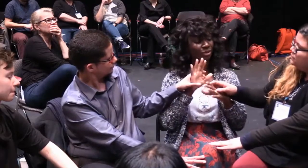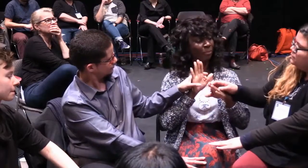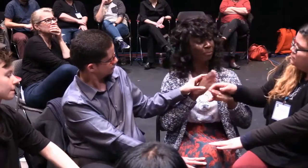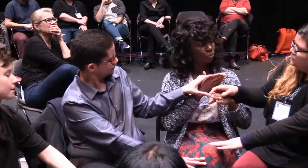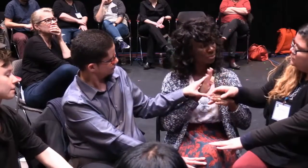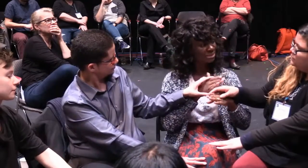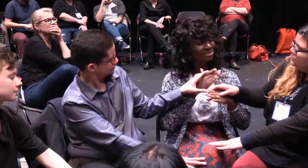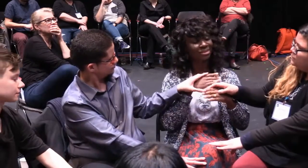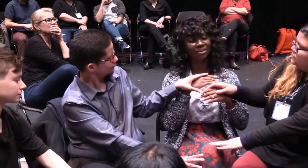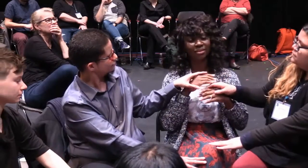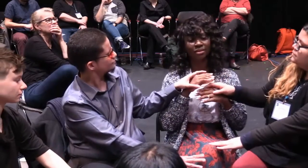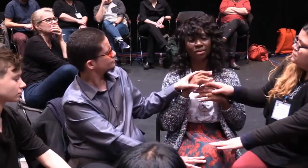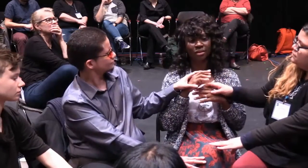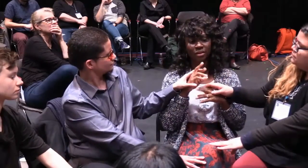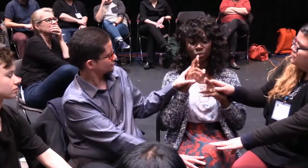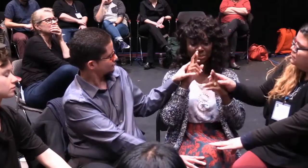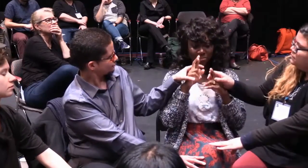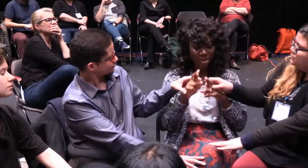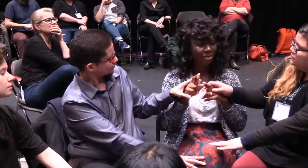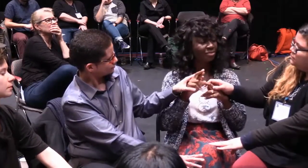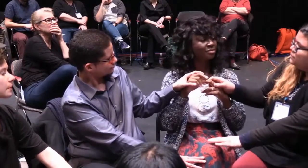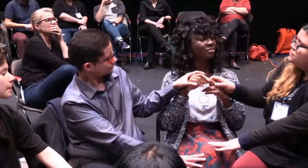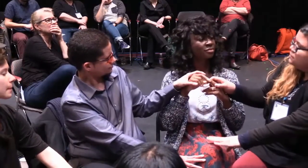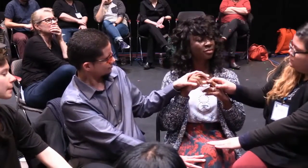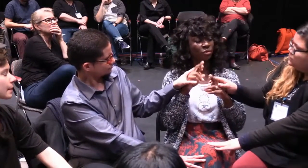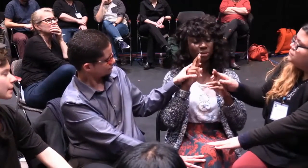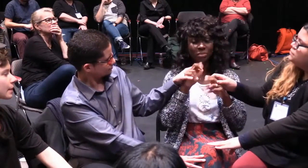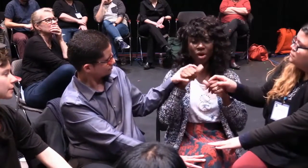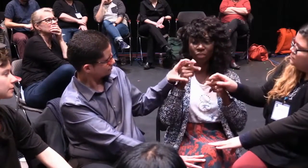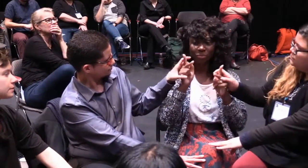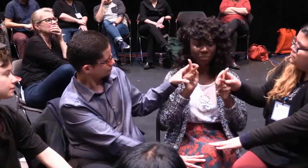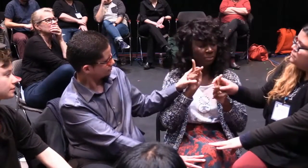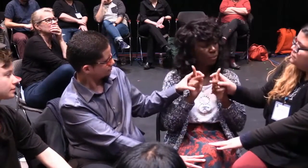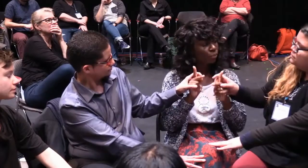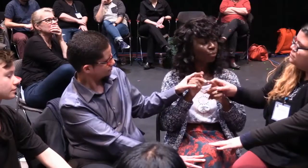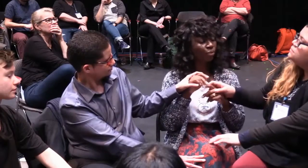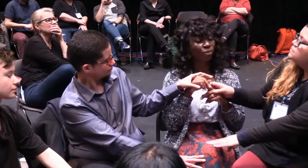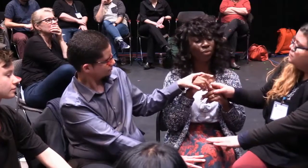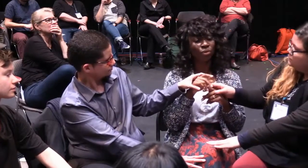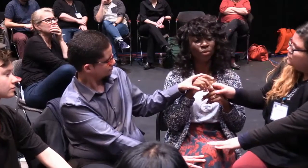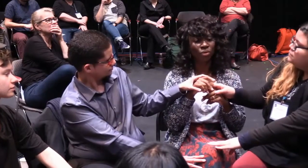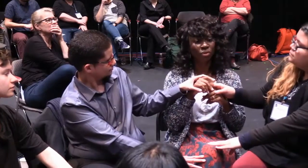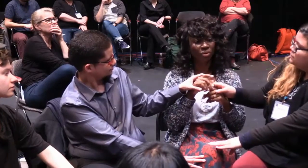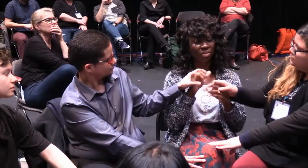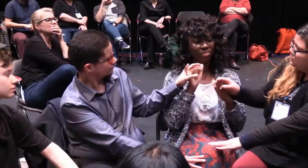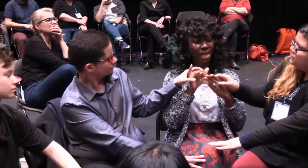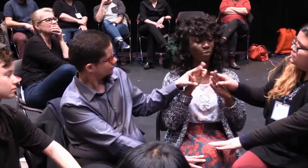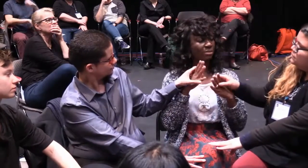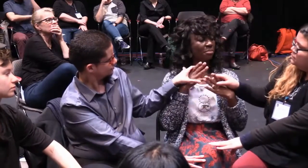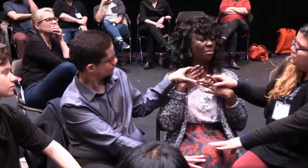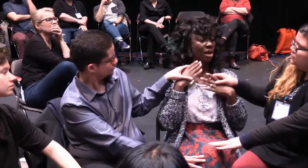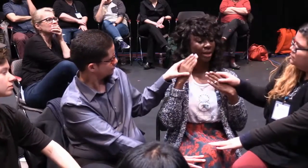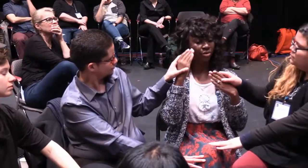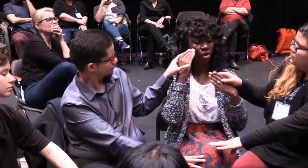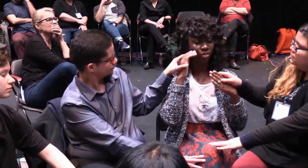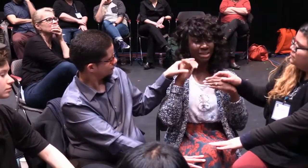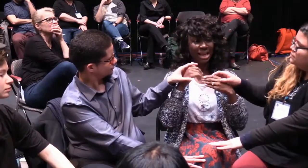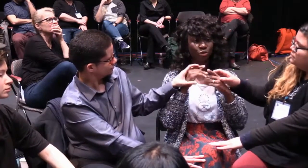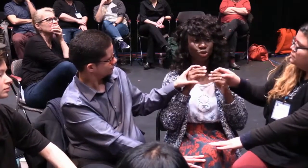I know about my culture, food, music, respect for other people.